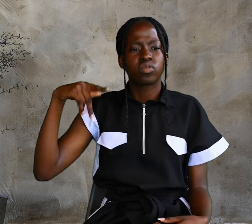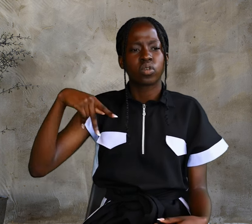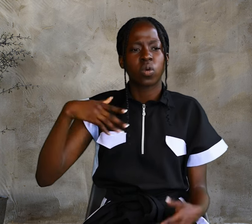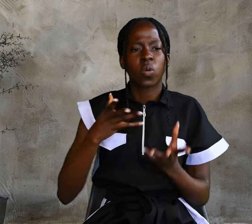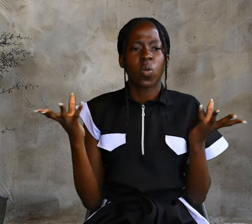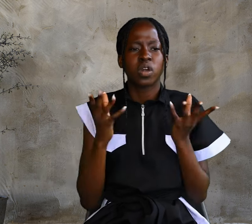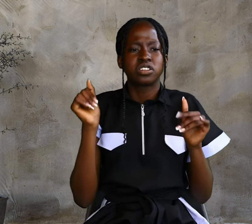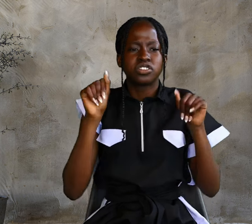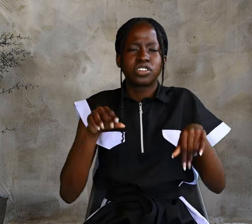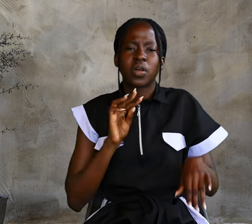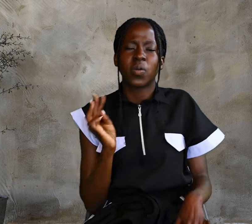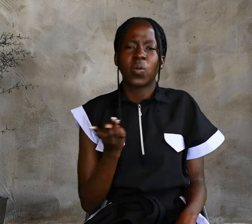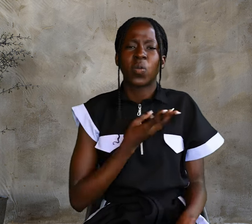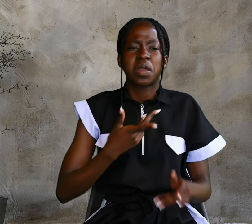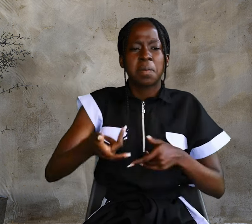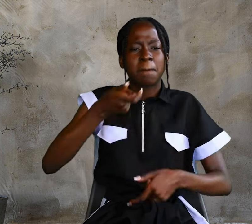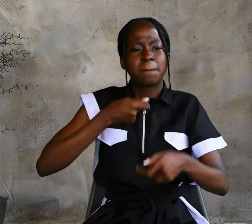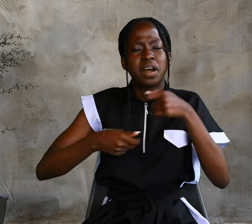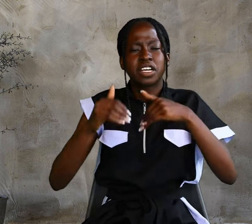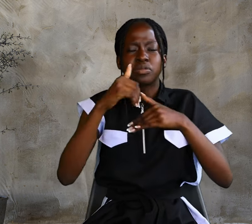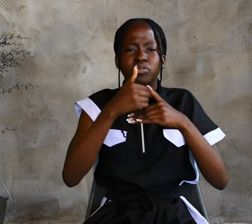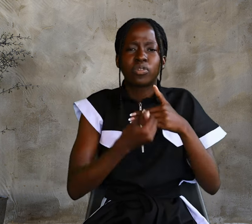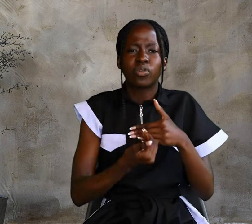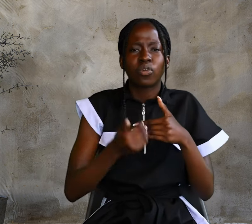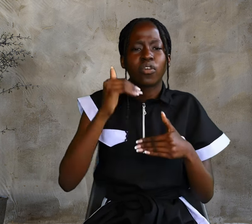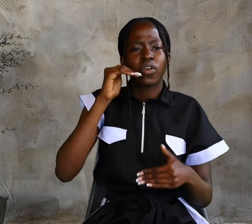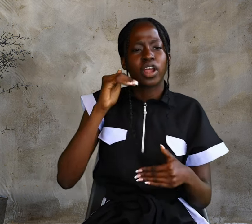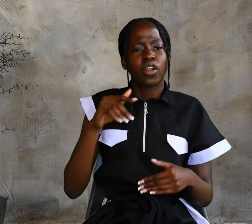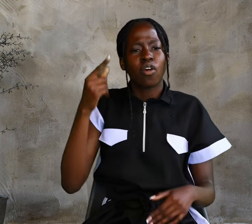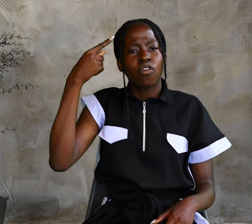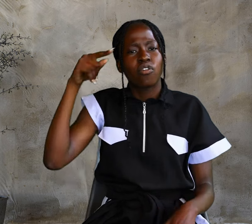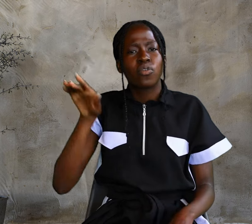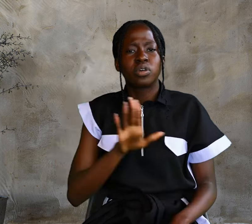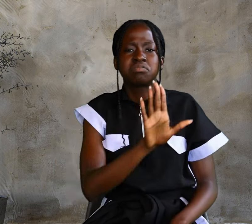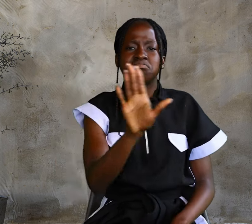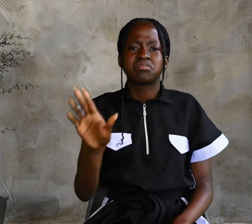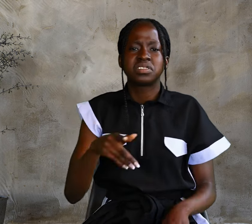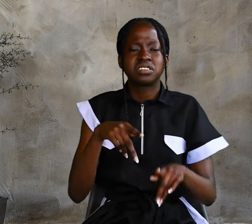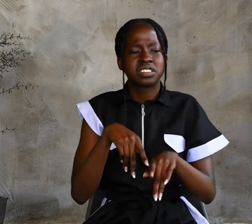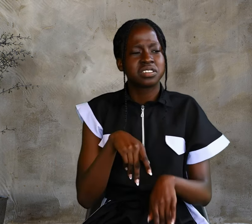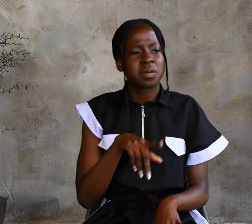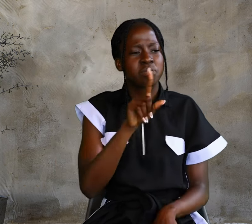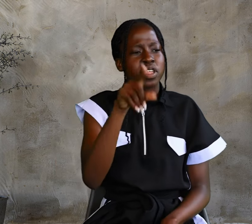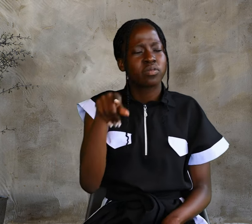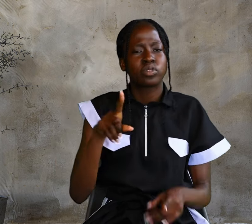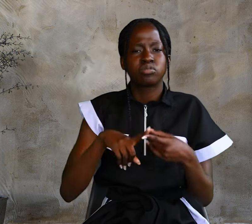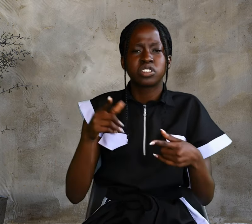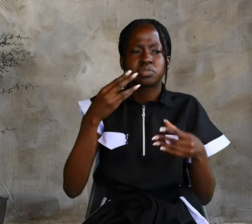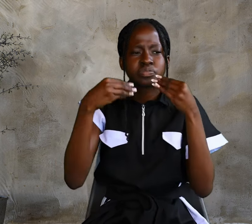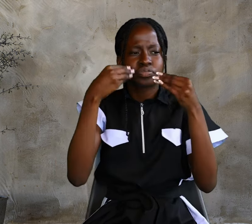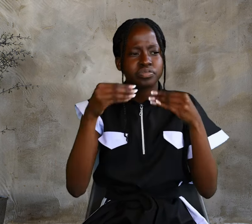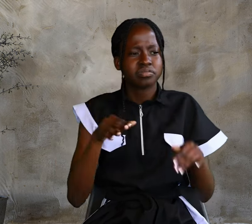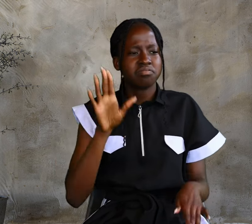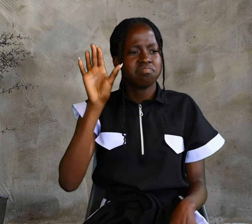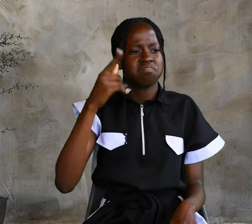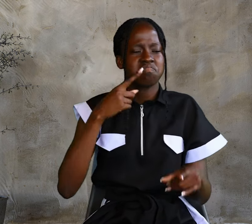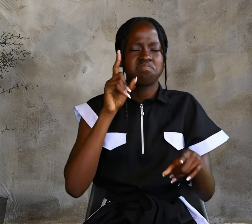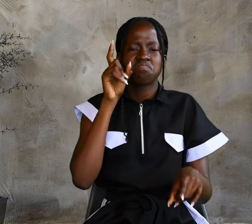shall we buy bread for these people to eat? He asked this only